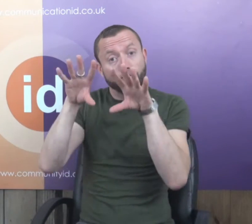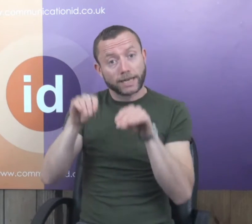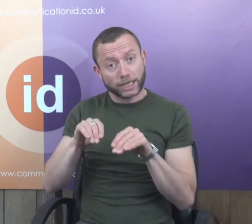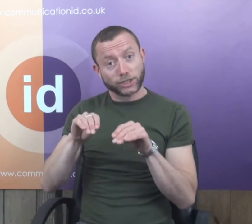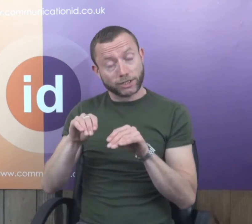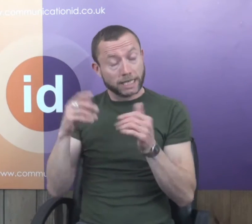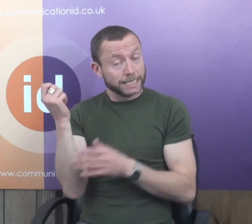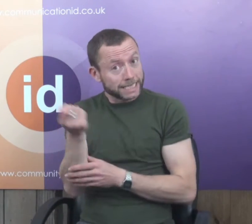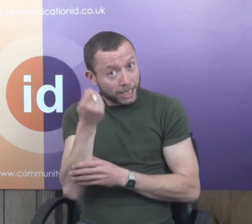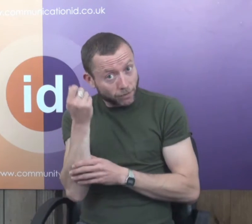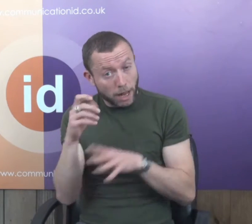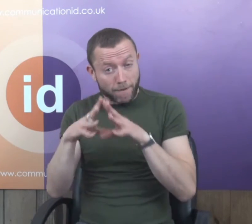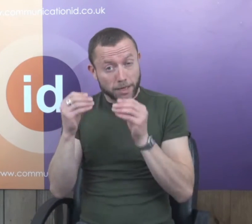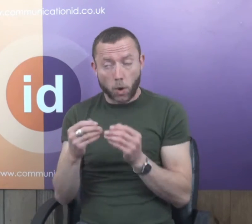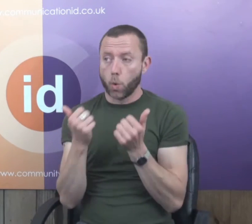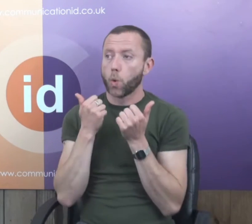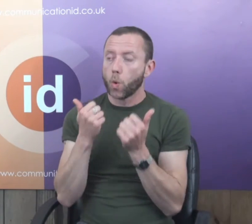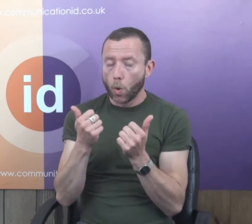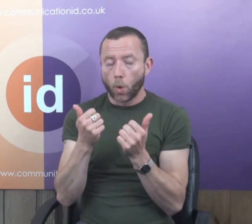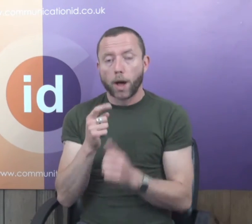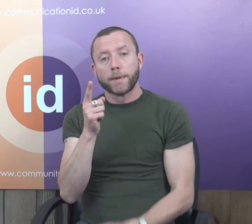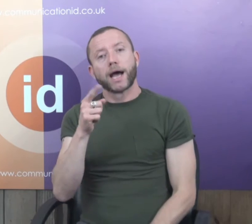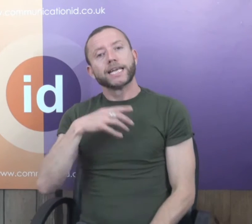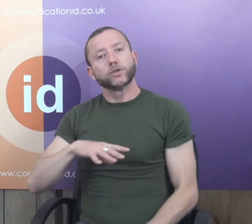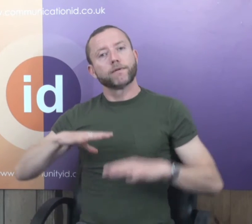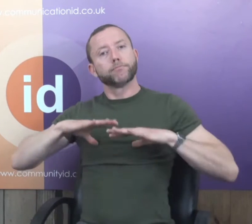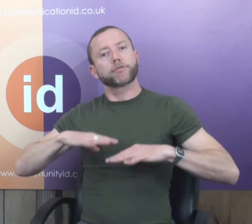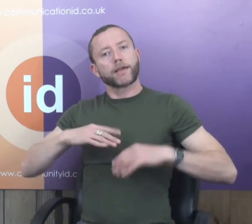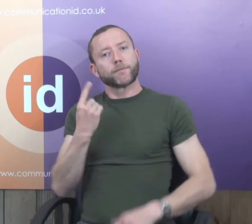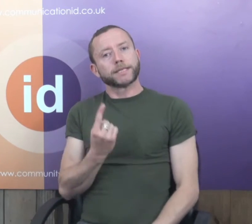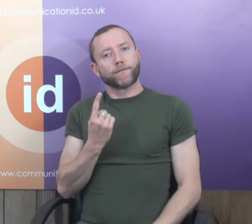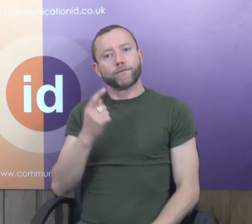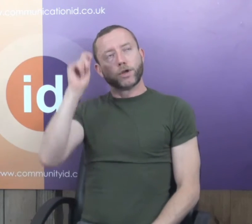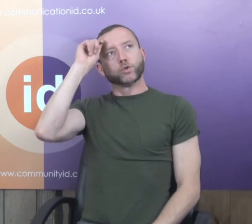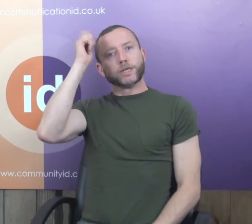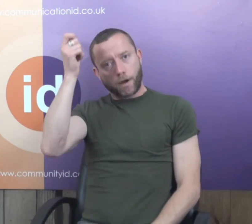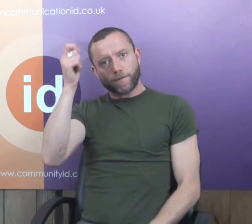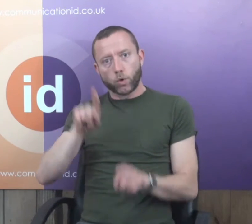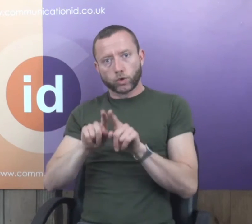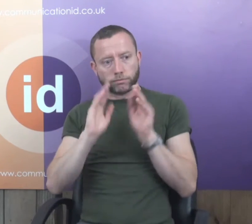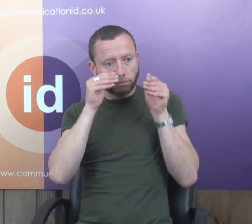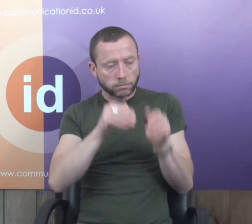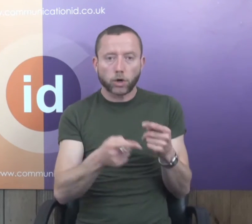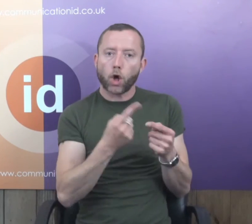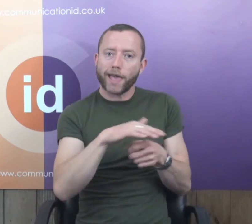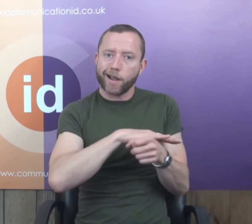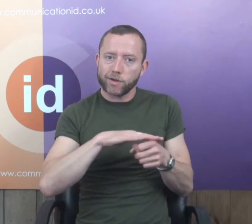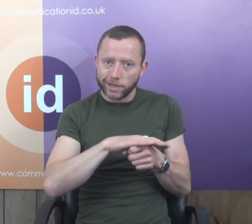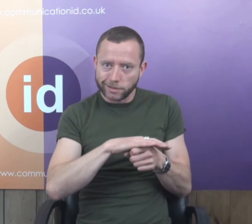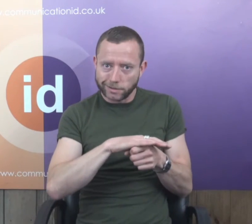for five years. That ended successfully which was a relief. I needed to take some time out and switch off